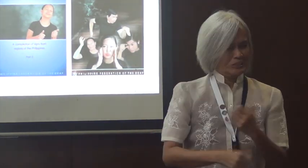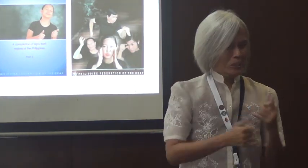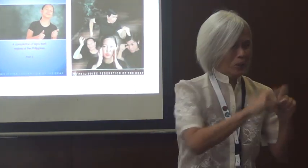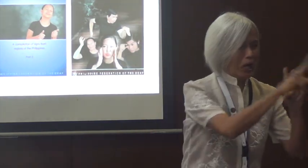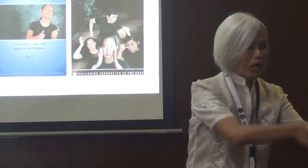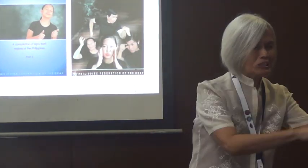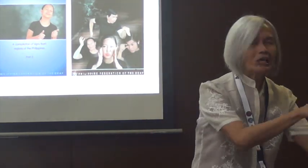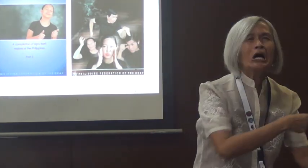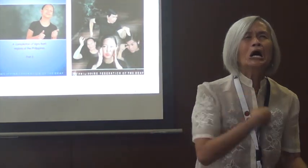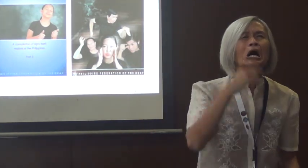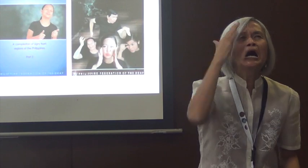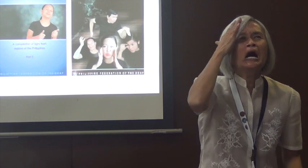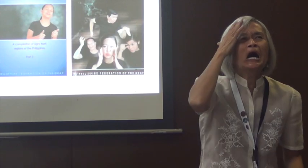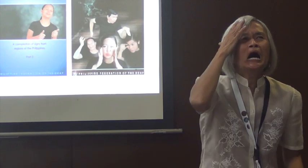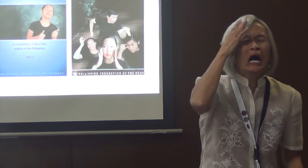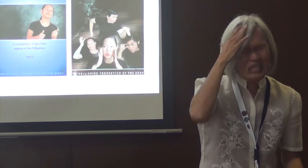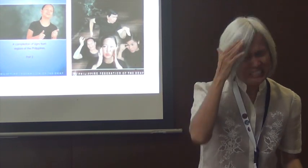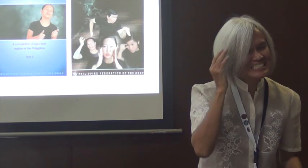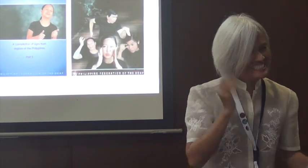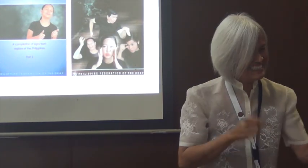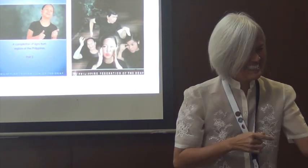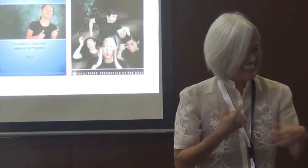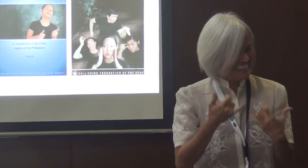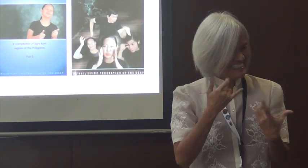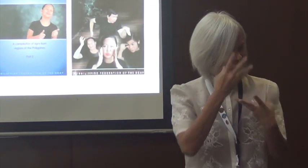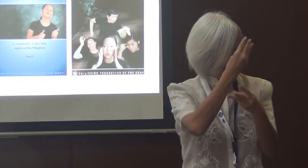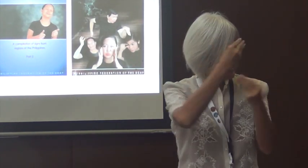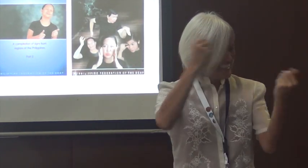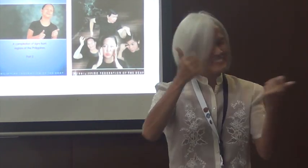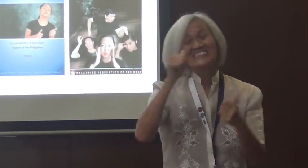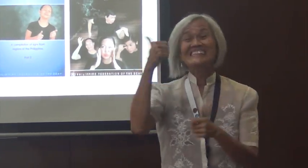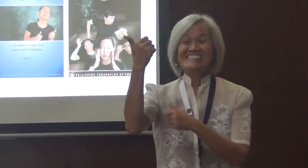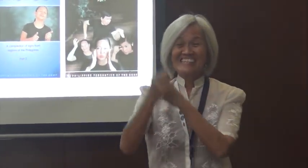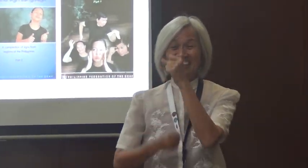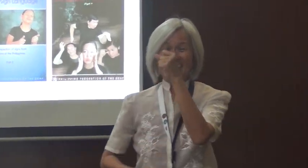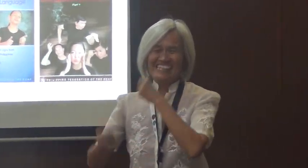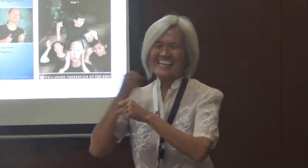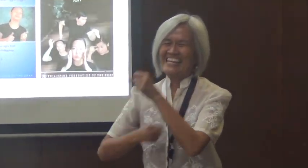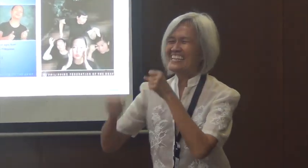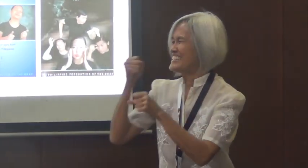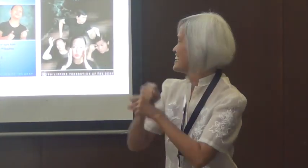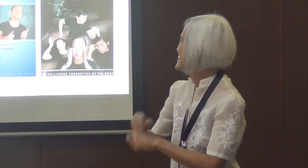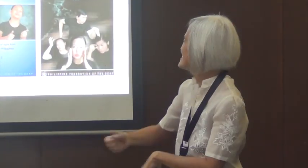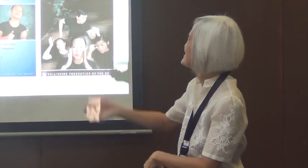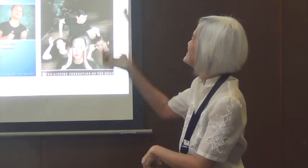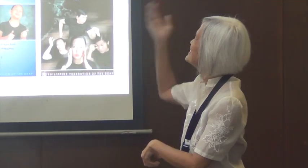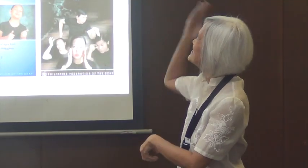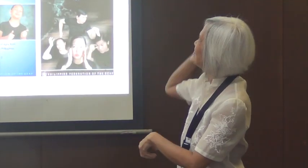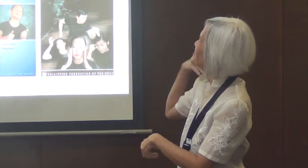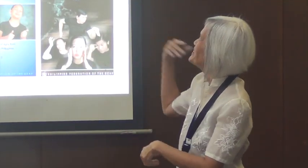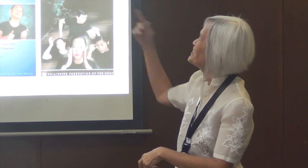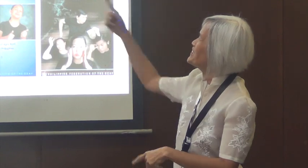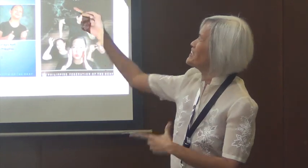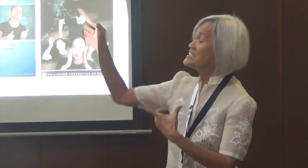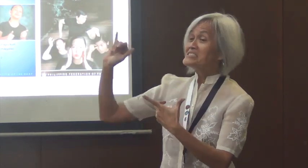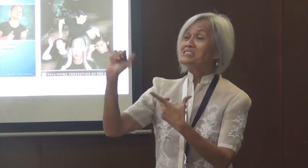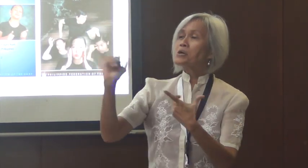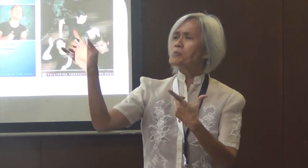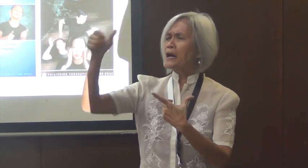a lot of research that went into that. We had difficulty really trying to put that thing together. And so,